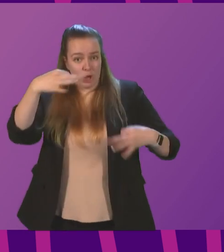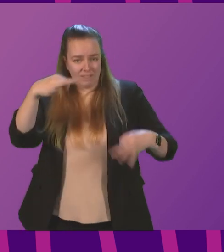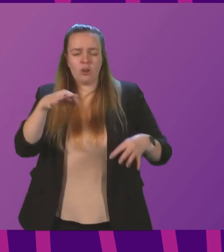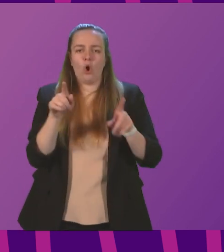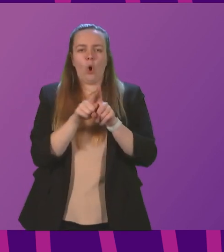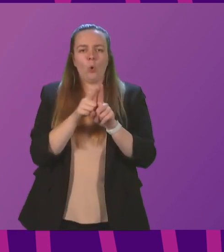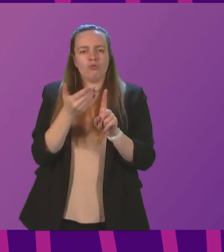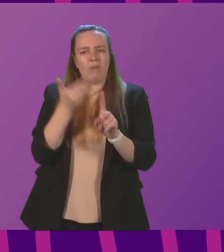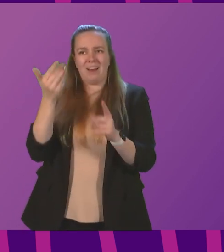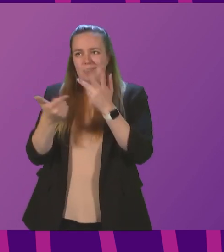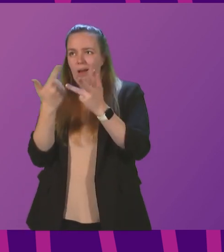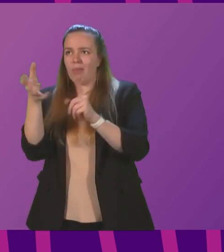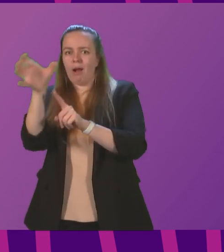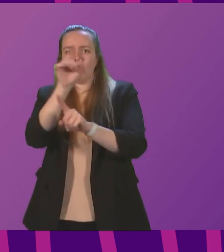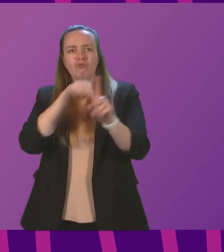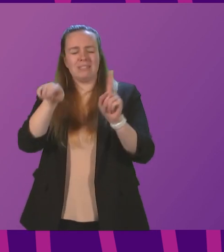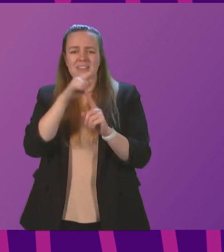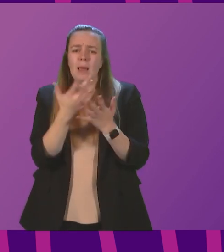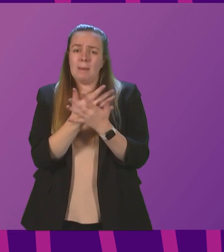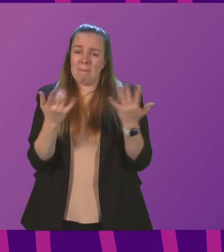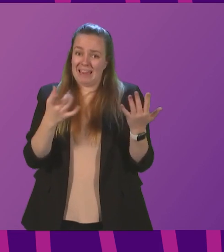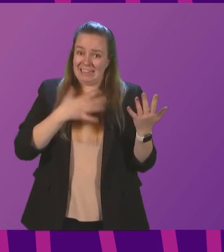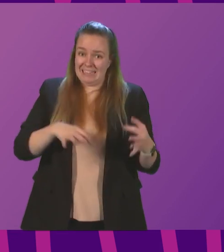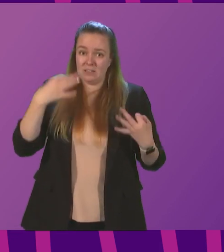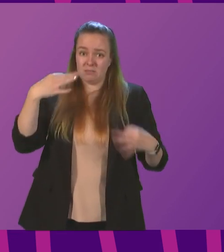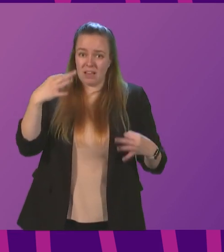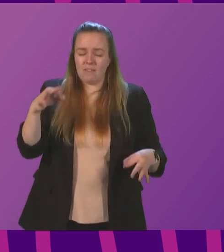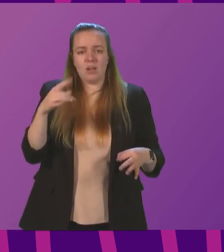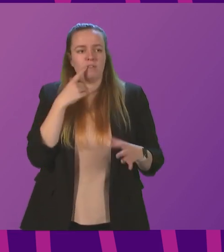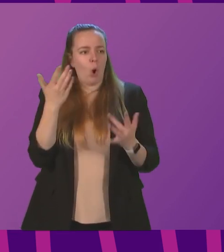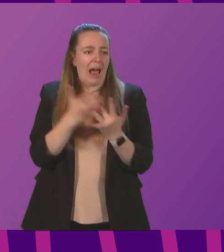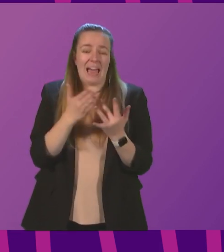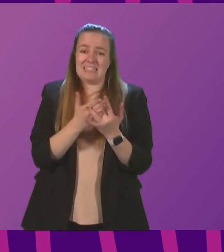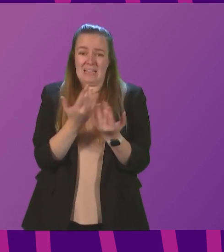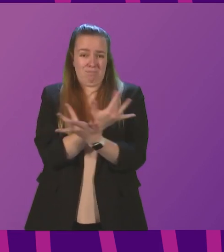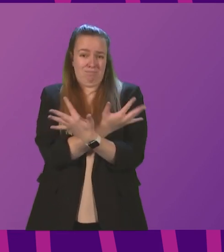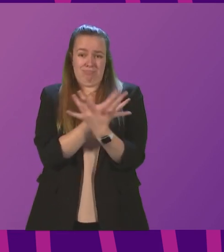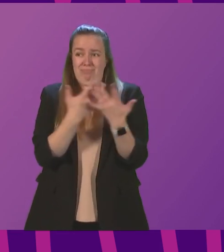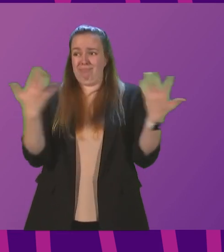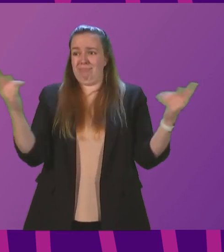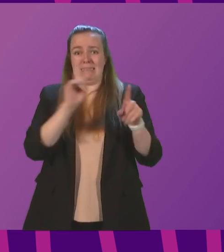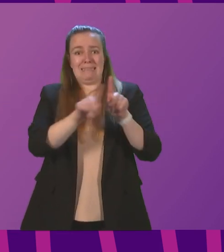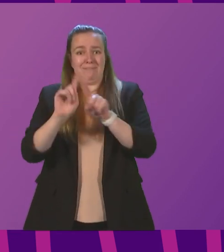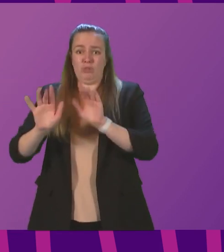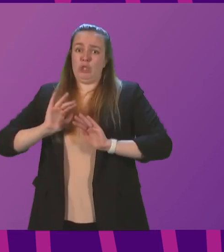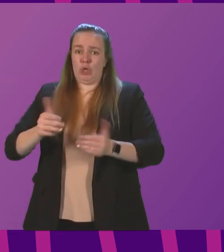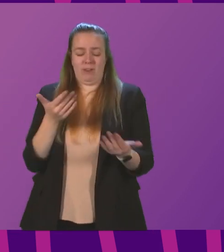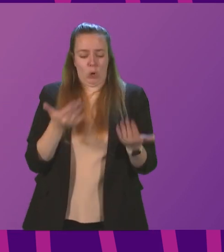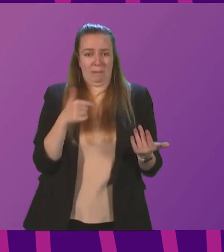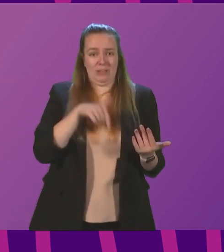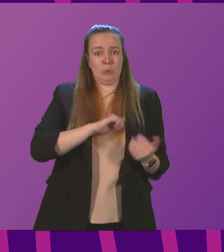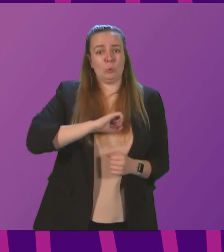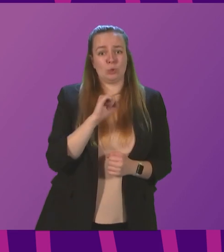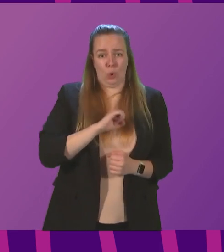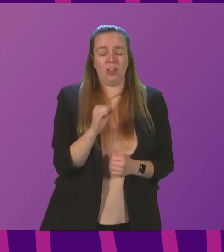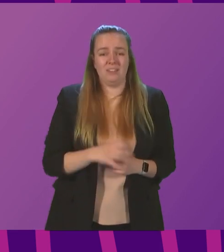recognised in other countries, many of which require certification for access to a much wider range of services than is currently the